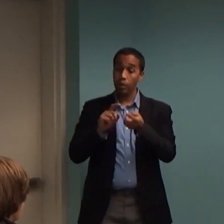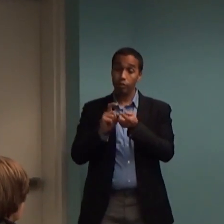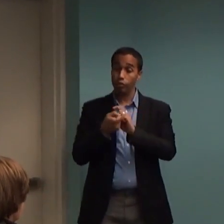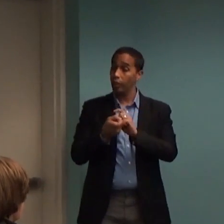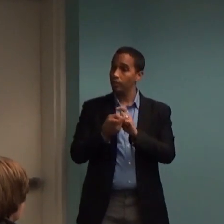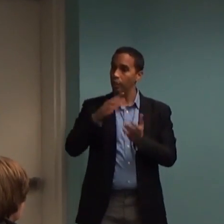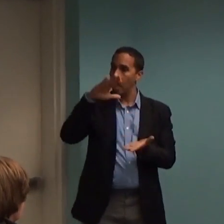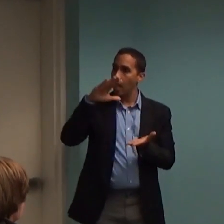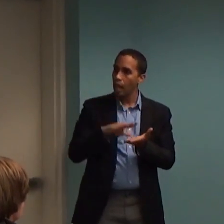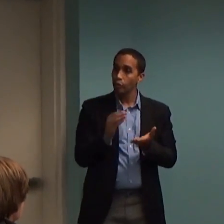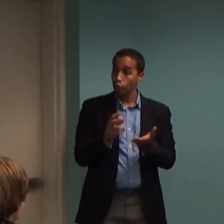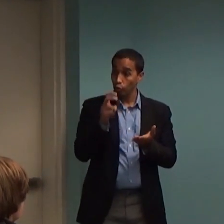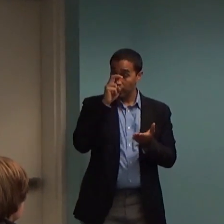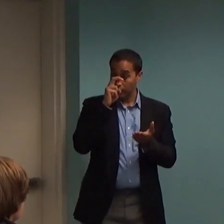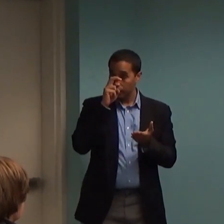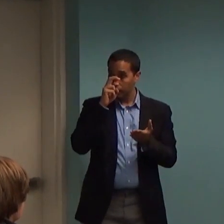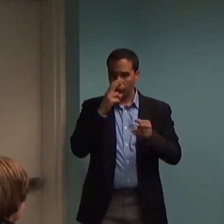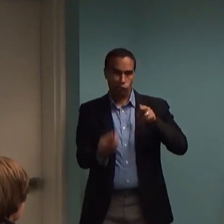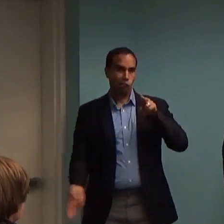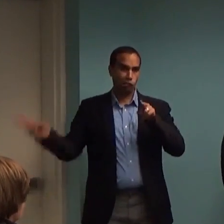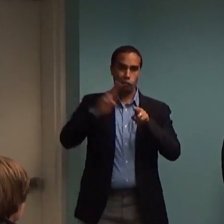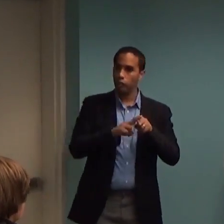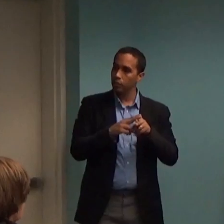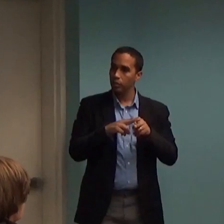And in particular, the highest increases have been in children.